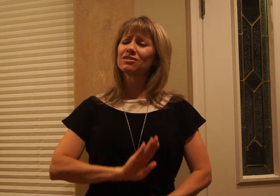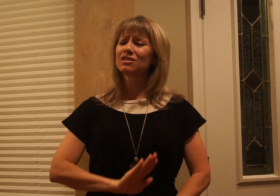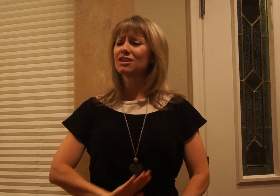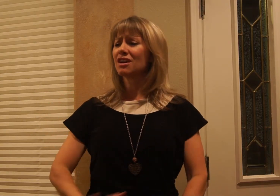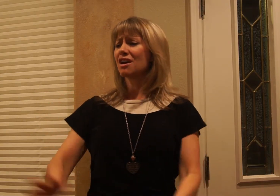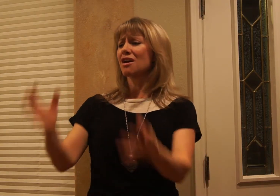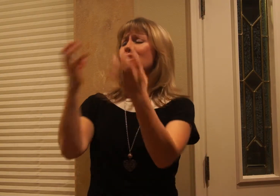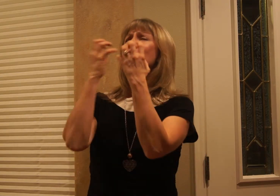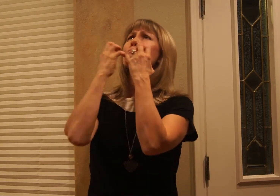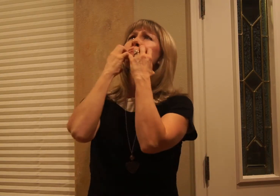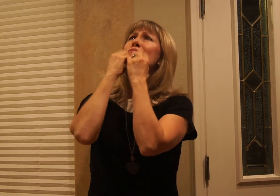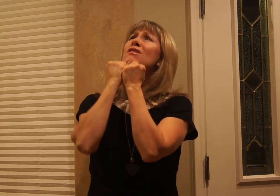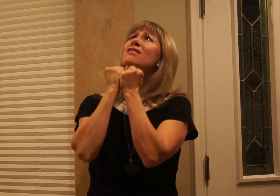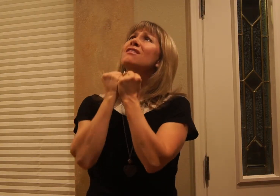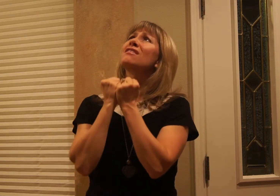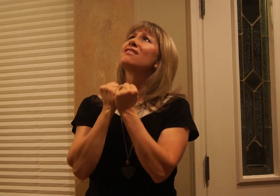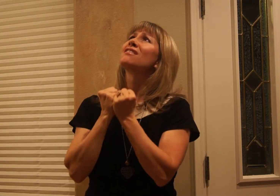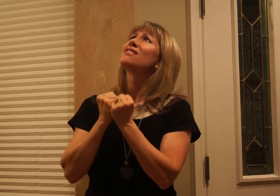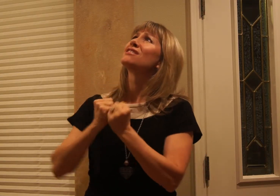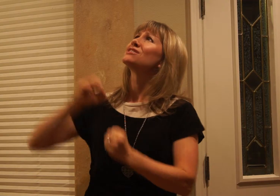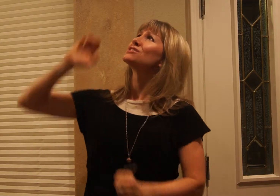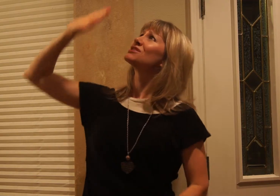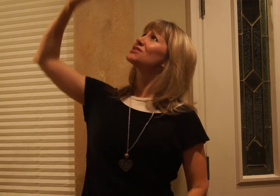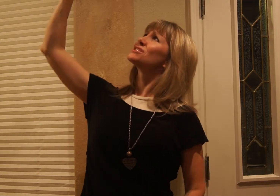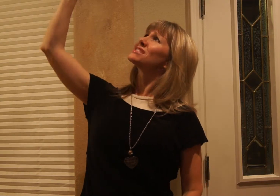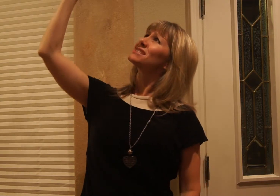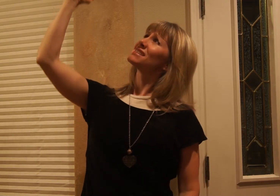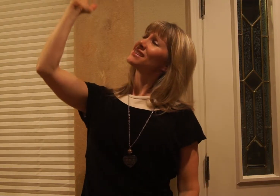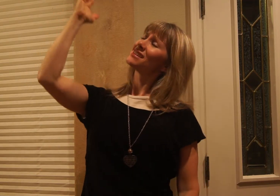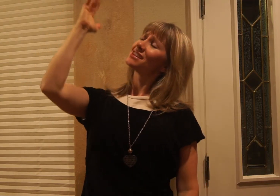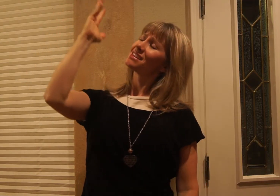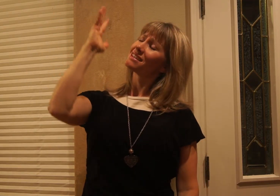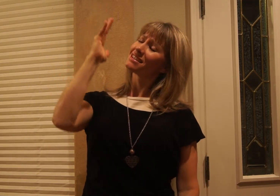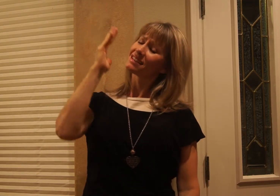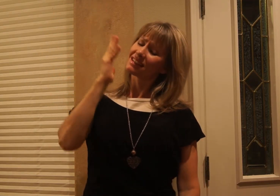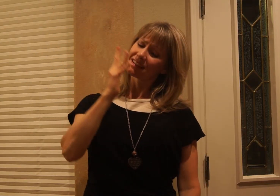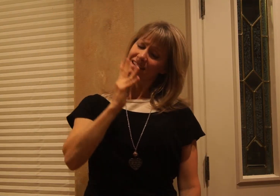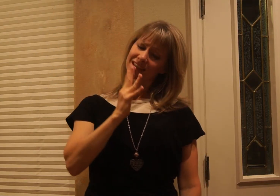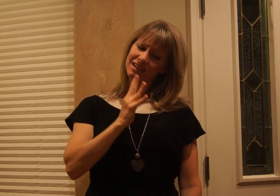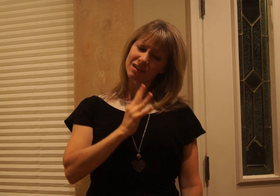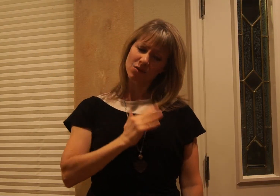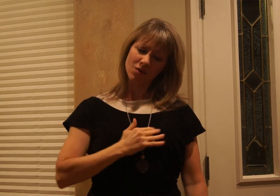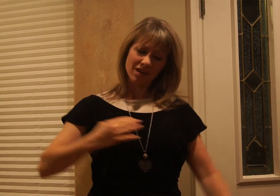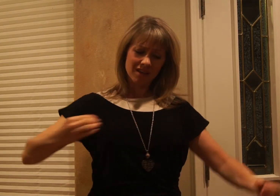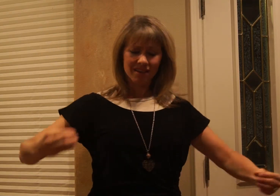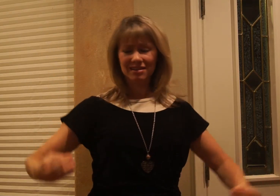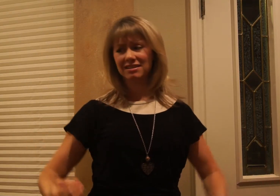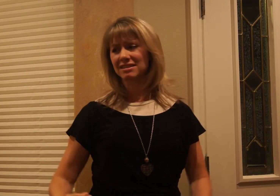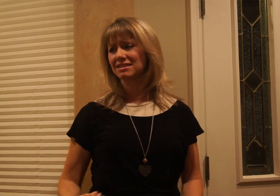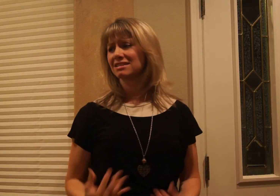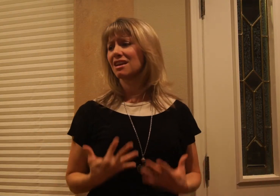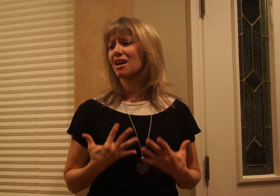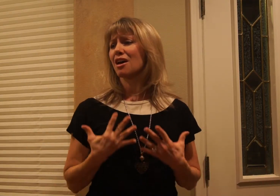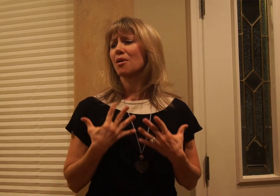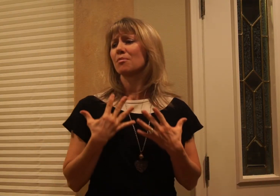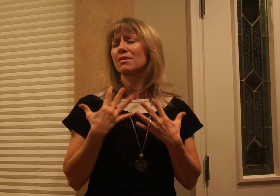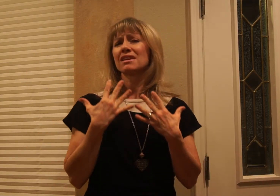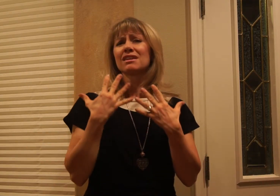How precious did that grace appear